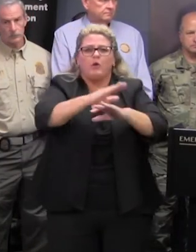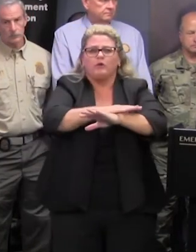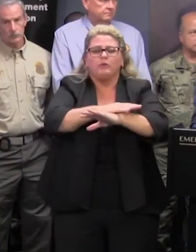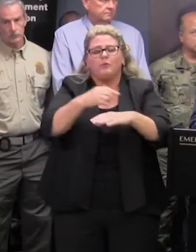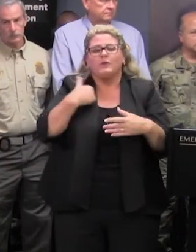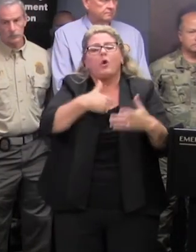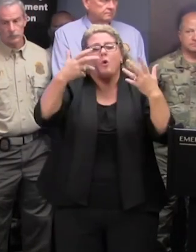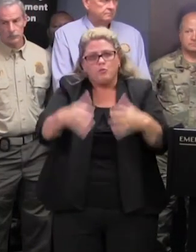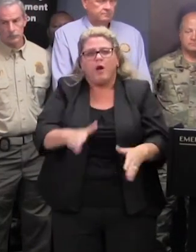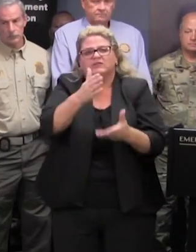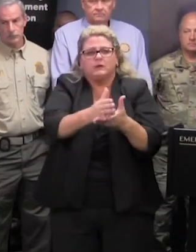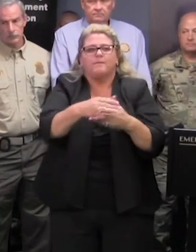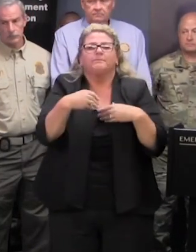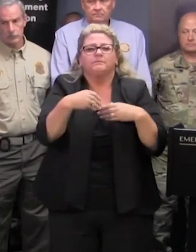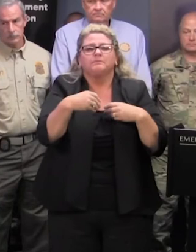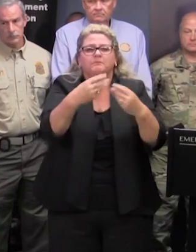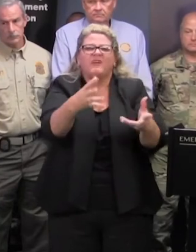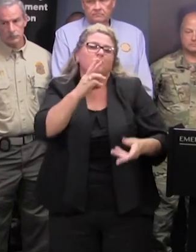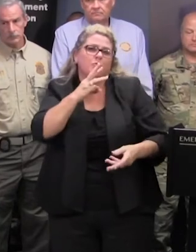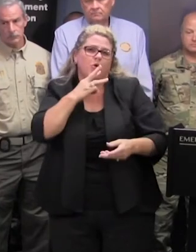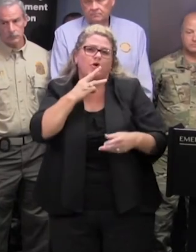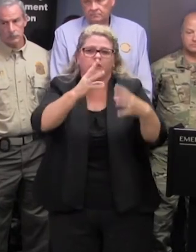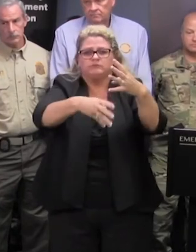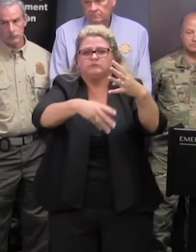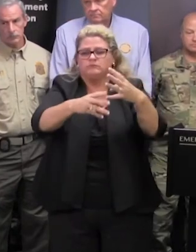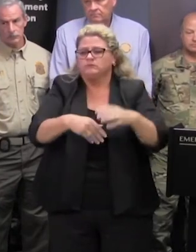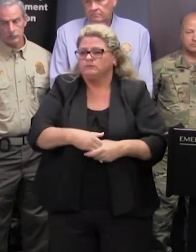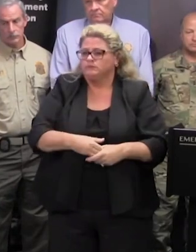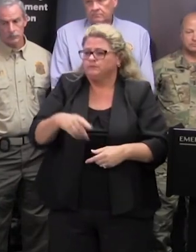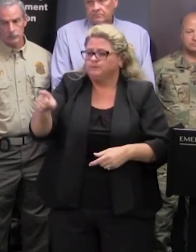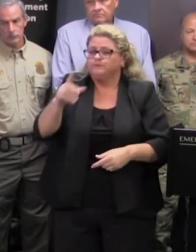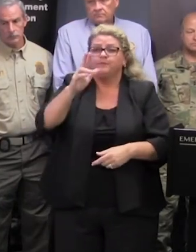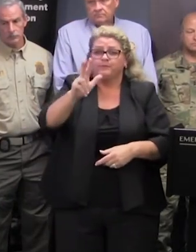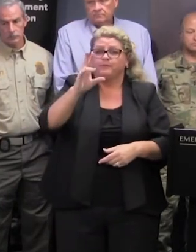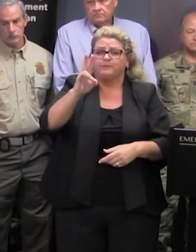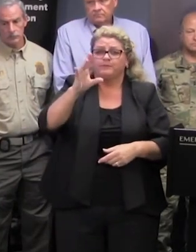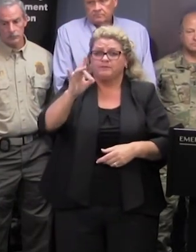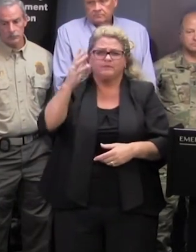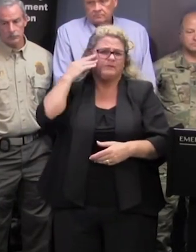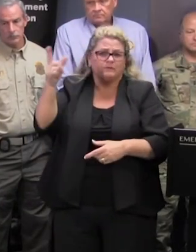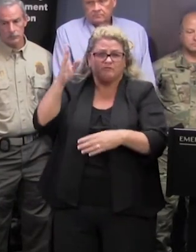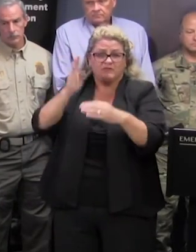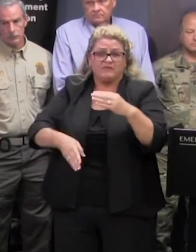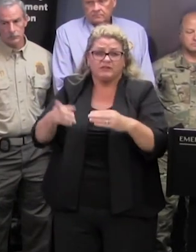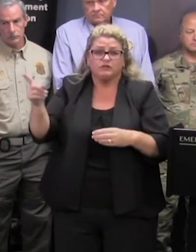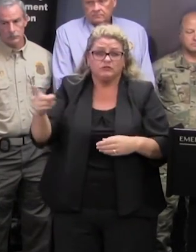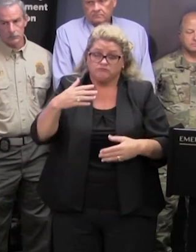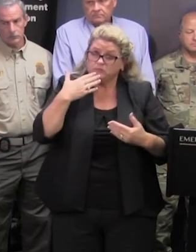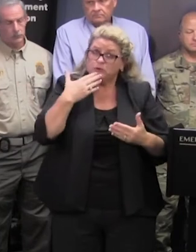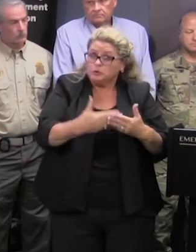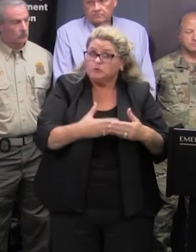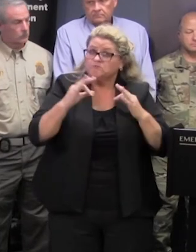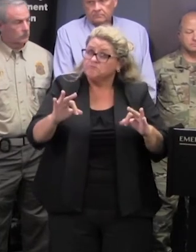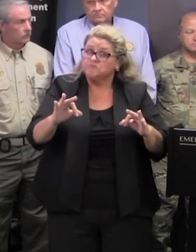speaking of uh 378 um i know that that was just wrapped up but any kind of idea assessment as to kind of how well that's working at